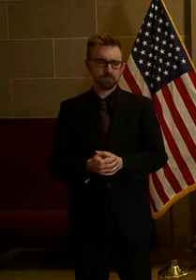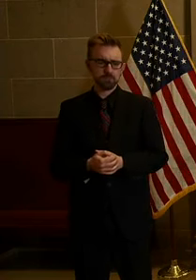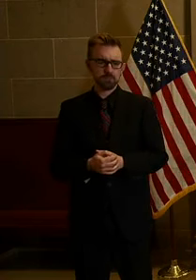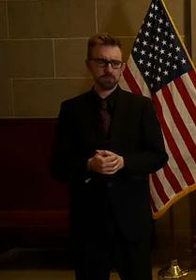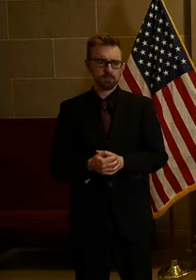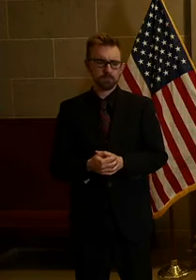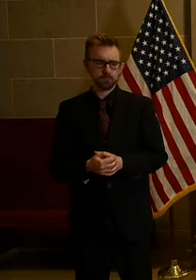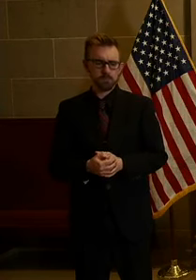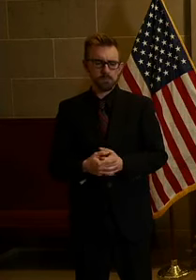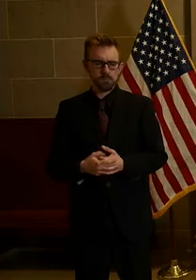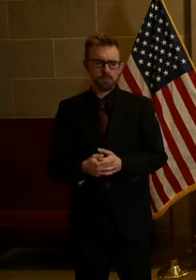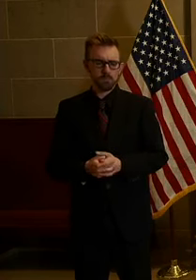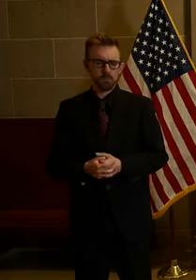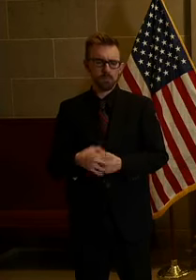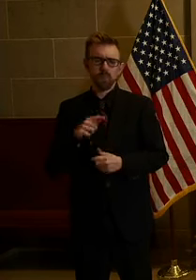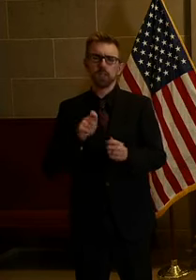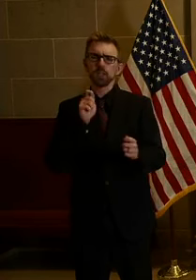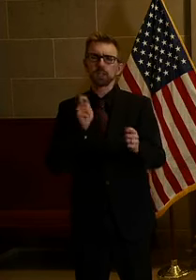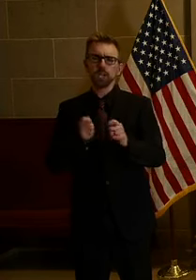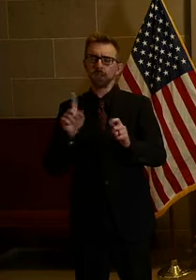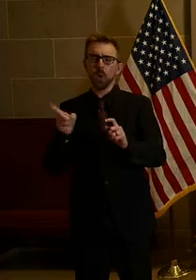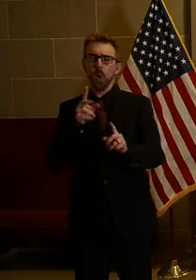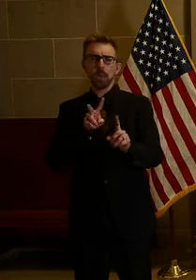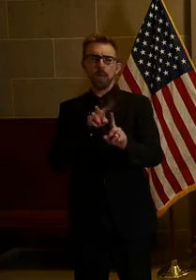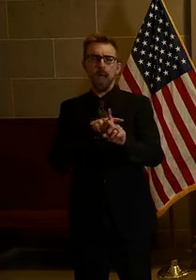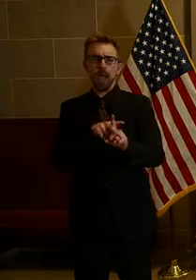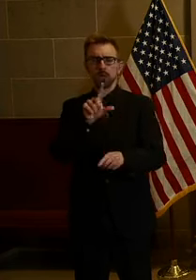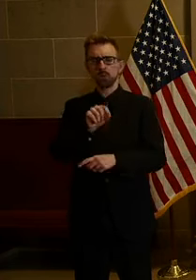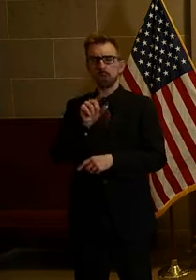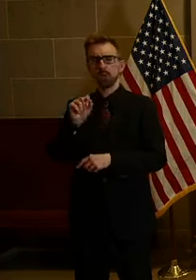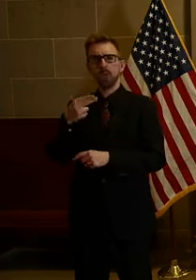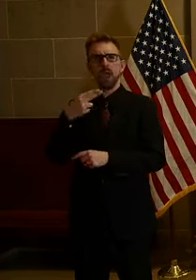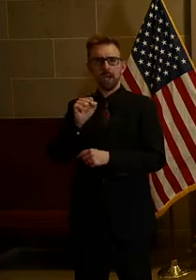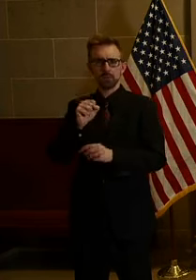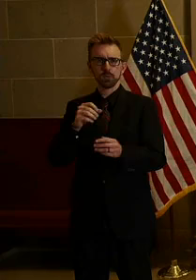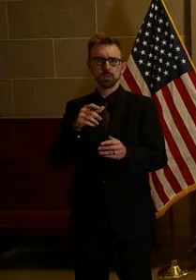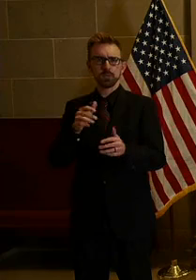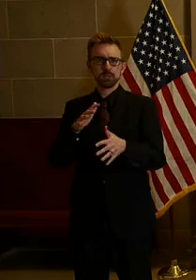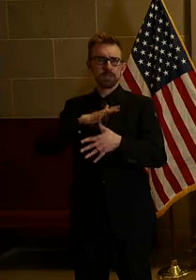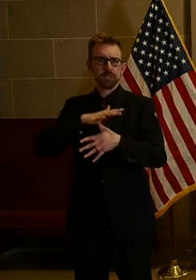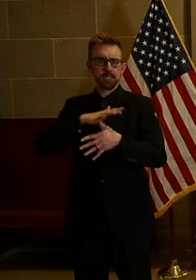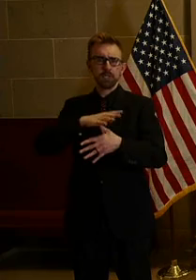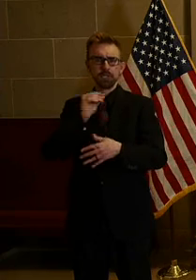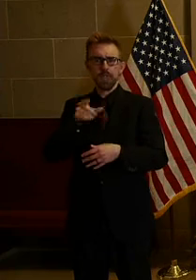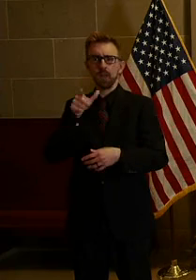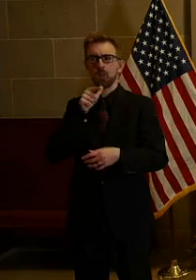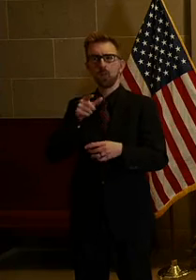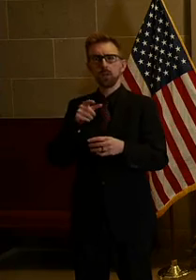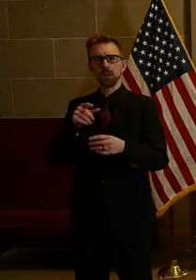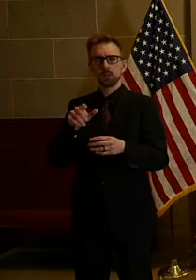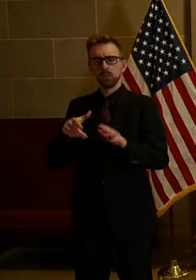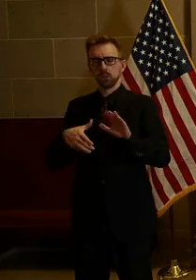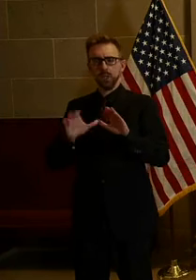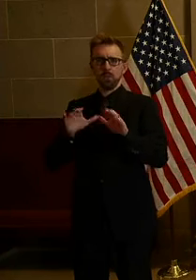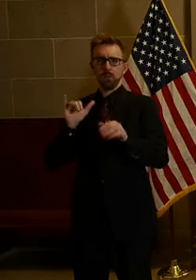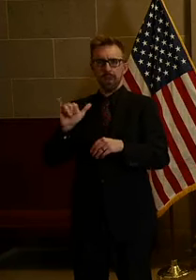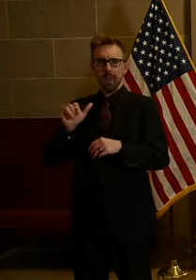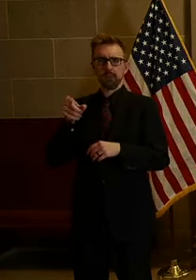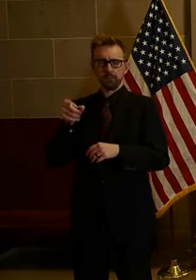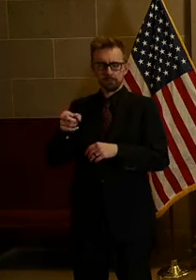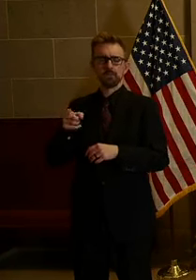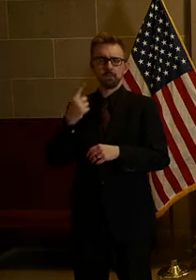themselves now living. These changes only apply to 2020 high school seniors and college students who are renewing A-plus for the 2021 academic year.